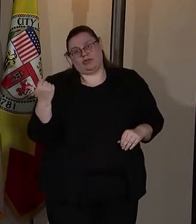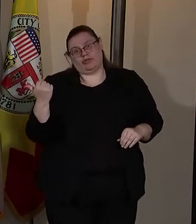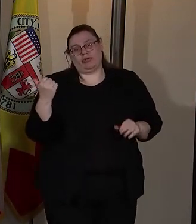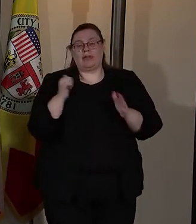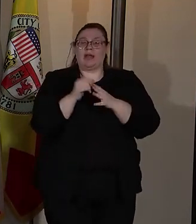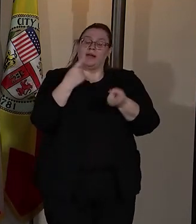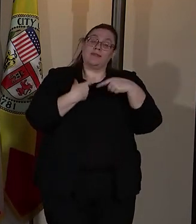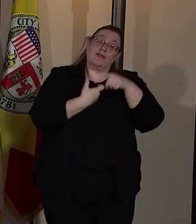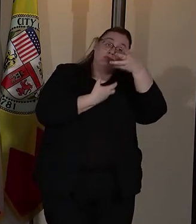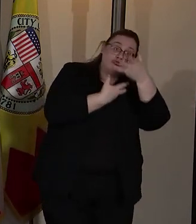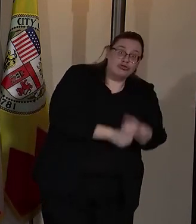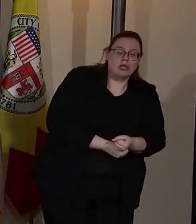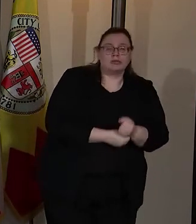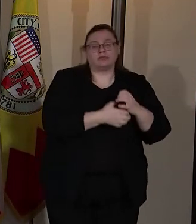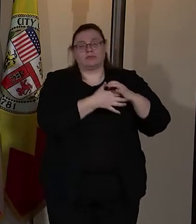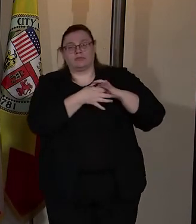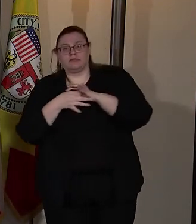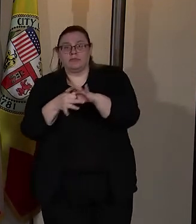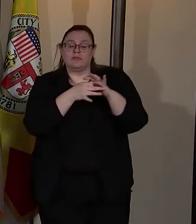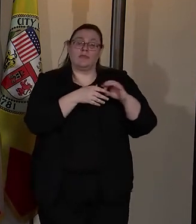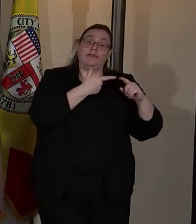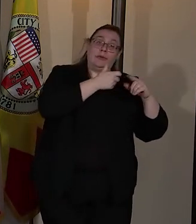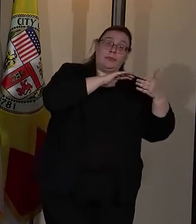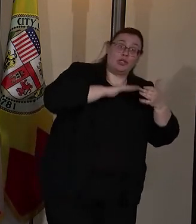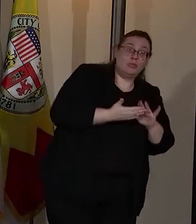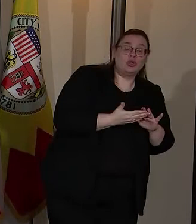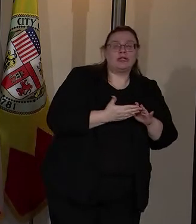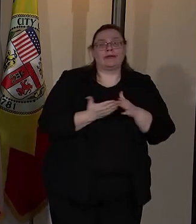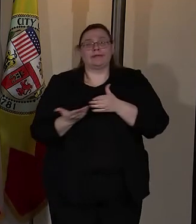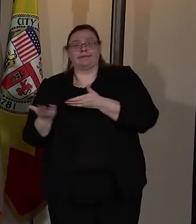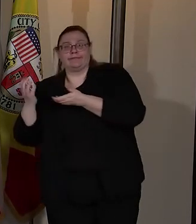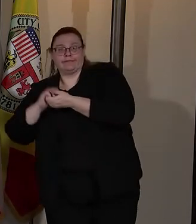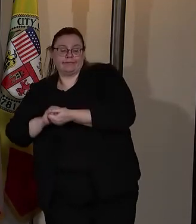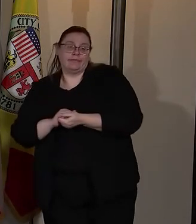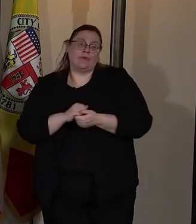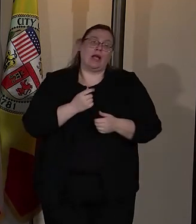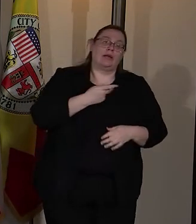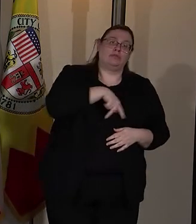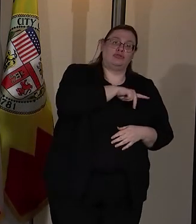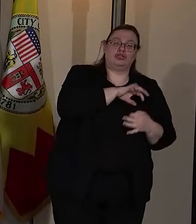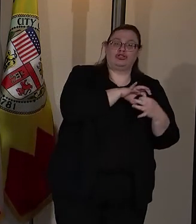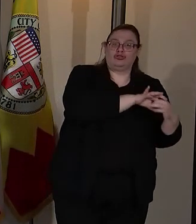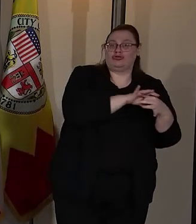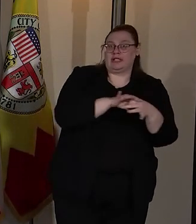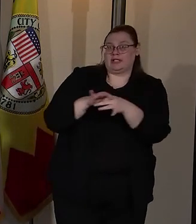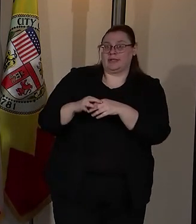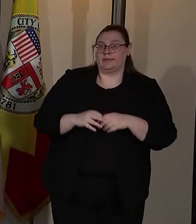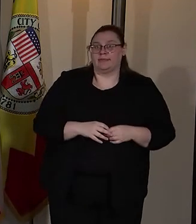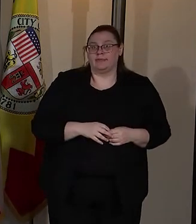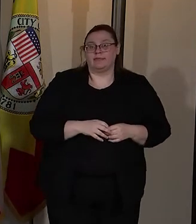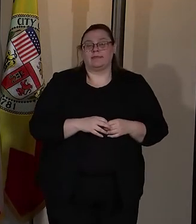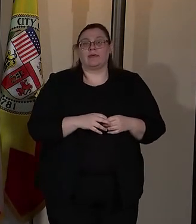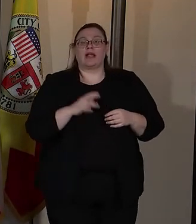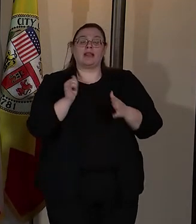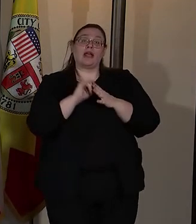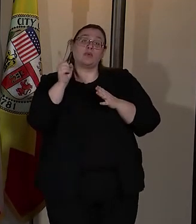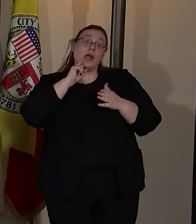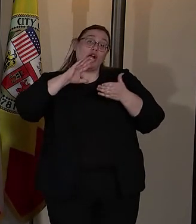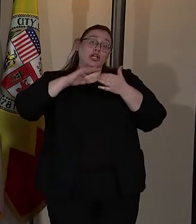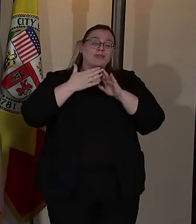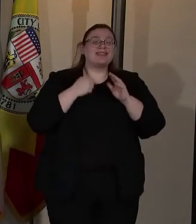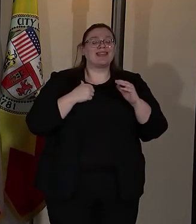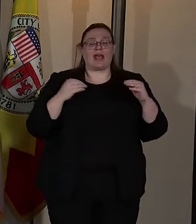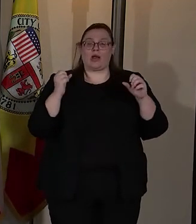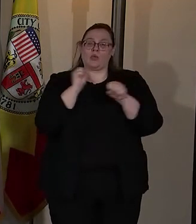trust and cooperation a result of community and partnership and personal relationships. This is the settings where communities can co